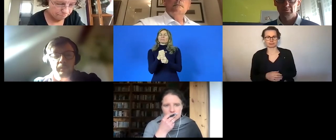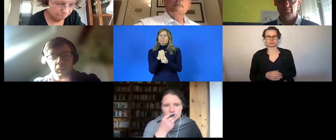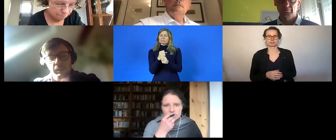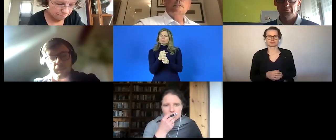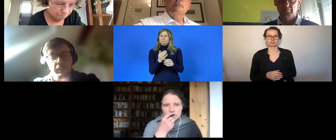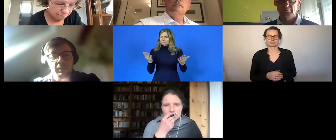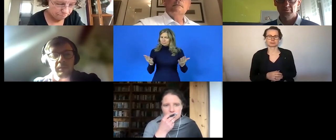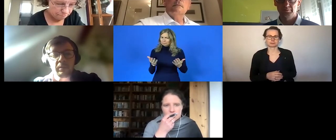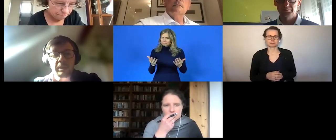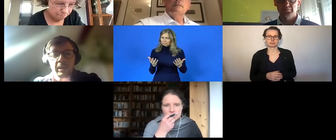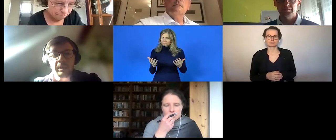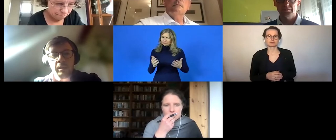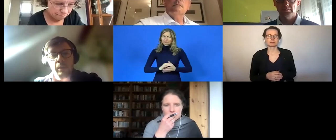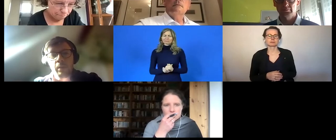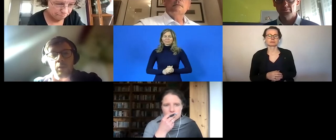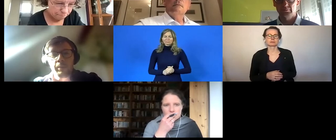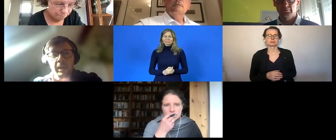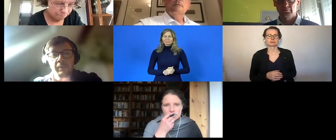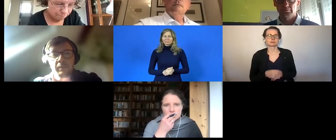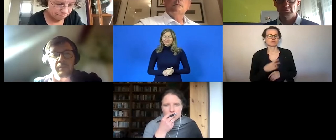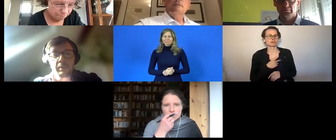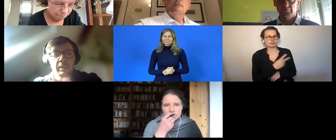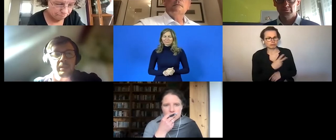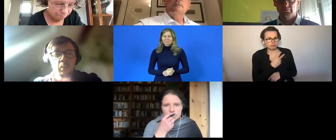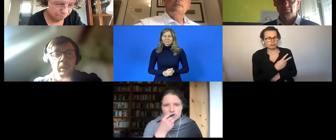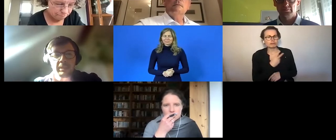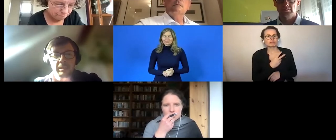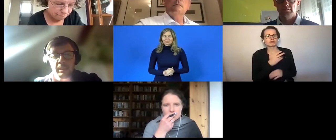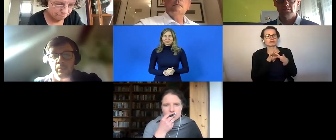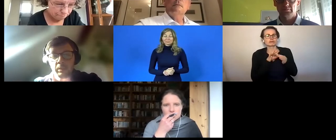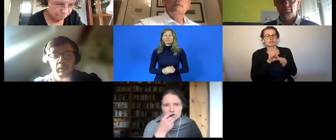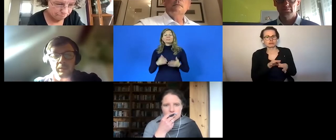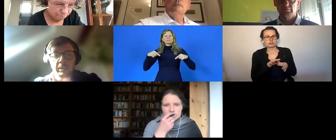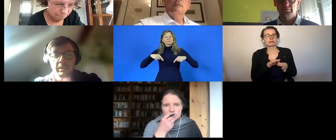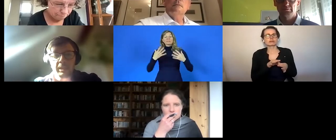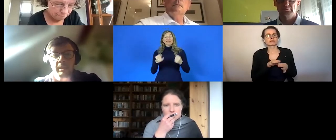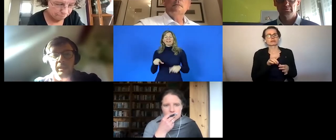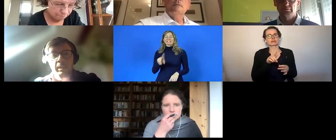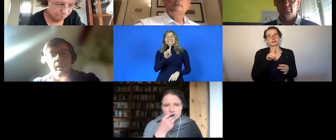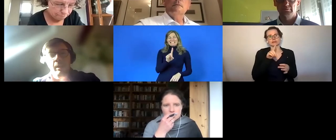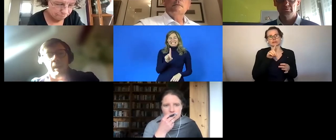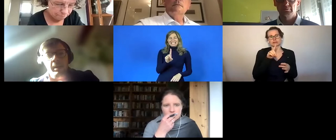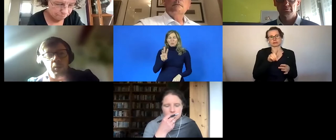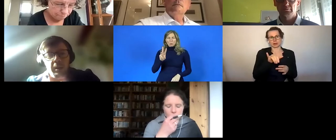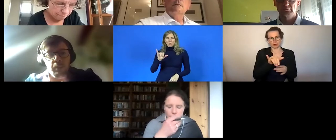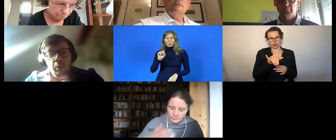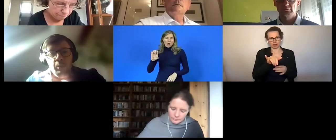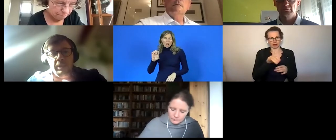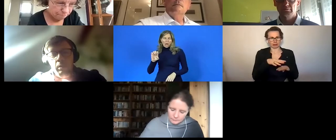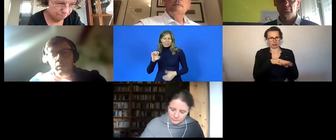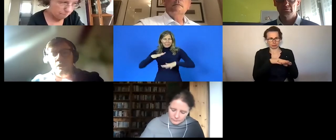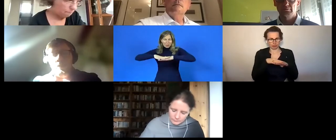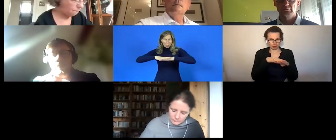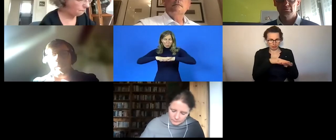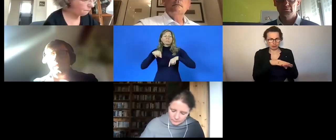intervening today on behalf of the d wise network which is a a network that were